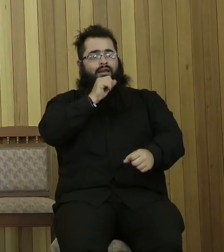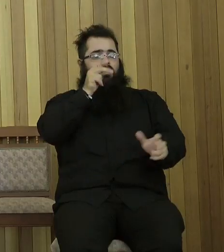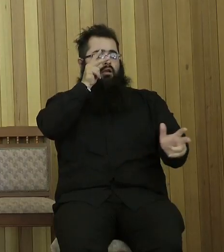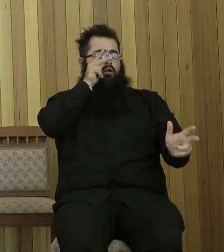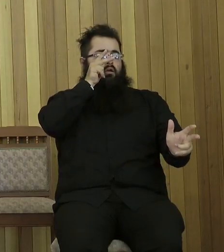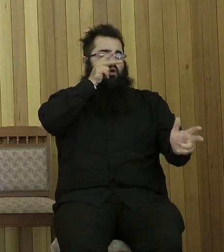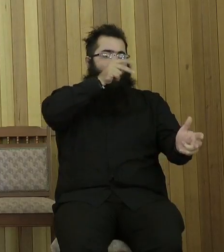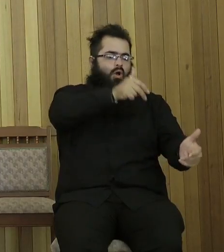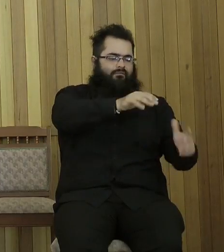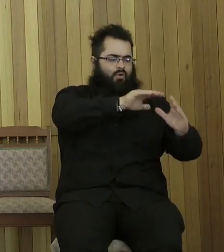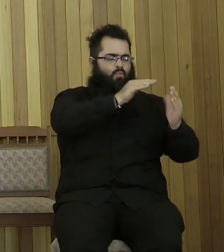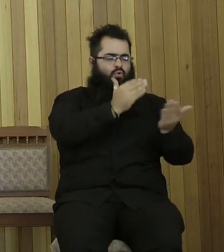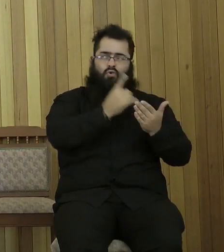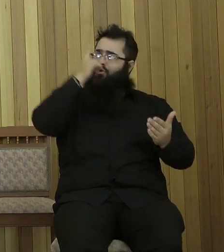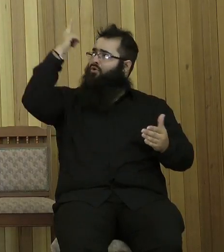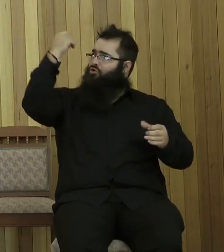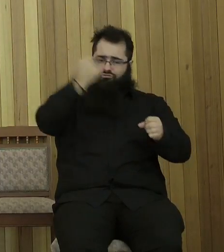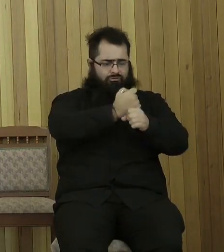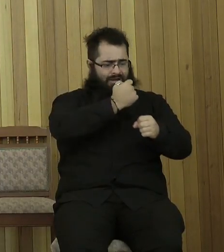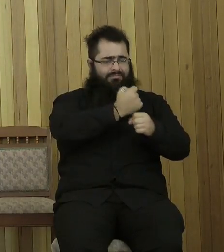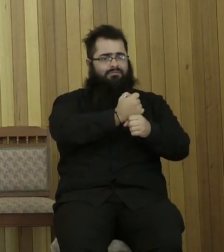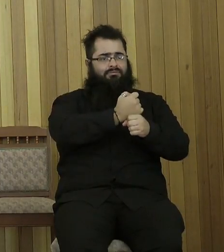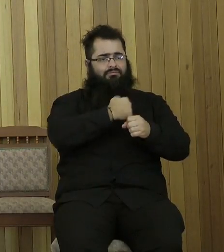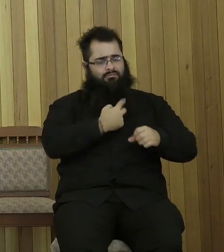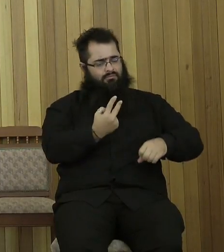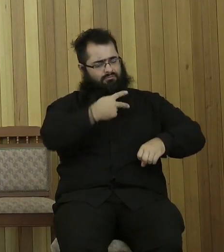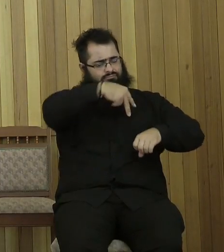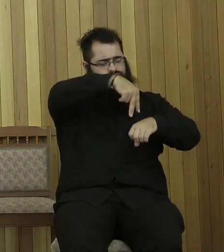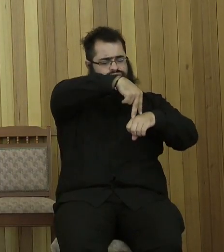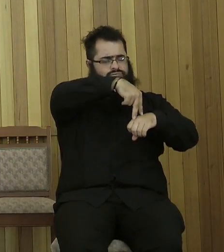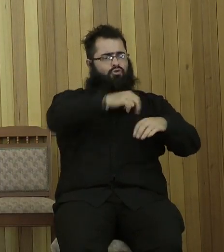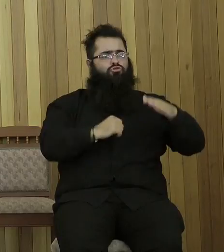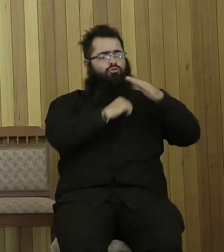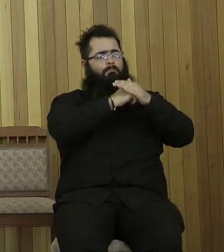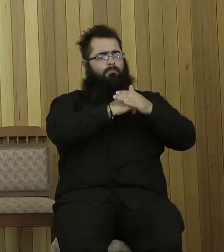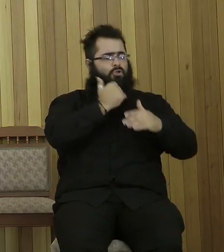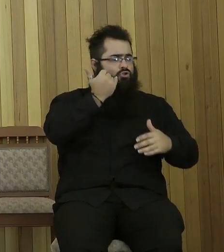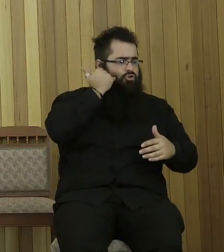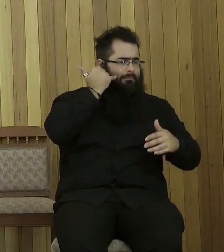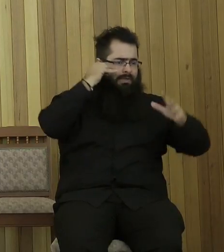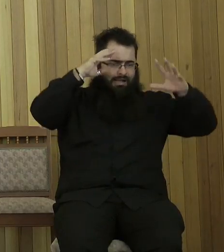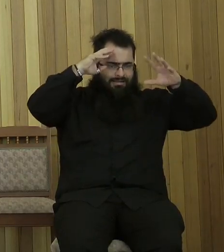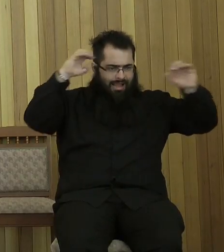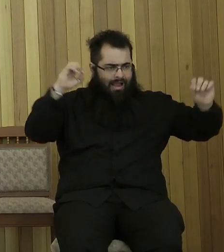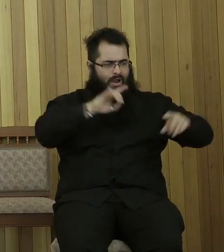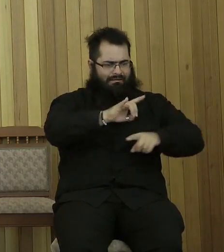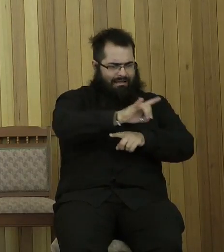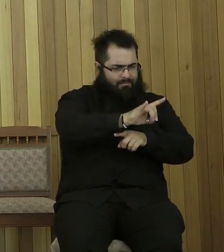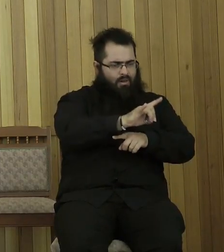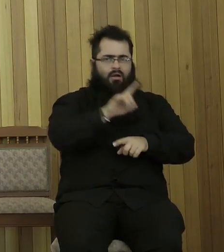You have put all things under his feet, all sheep and oxen, even the beasts of the field, the birds of the air and the fish of the sea. This is